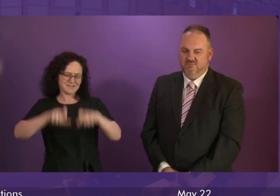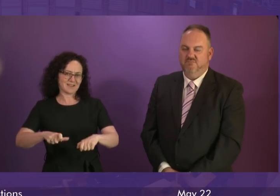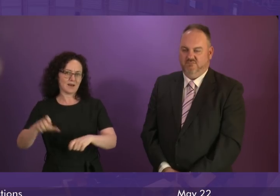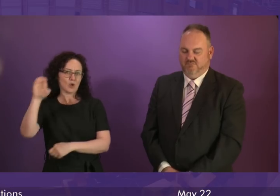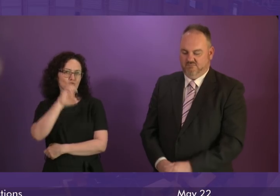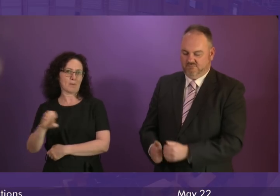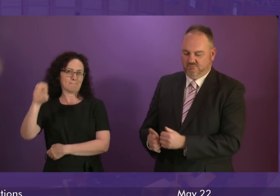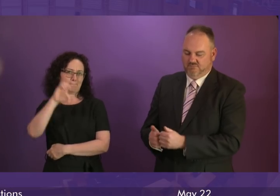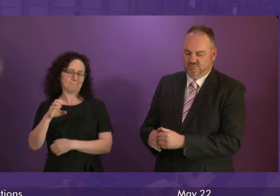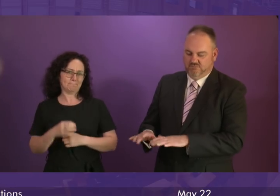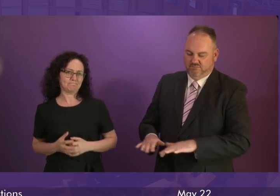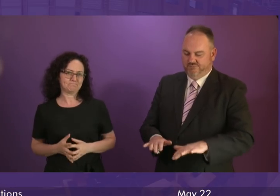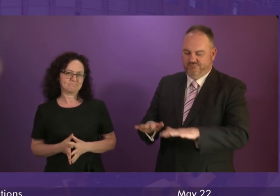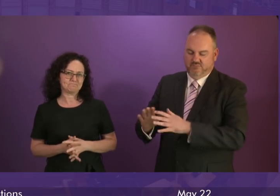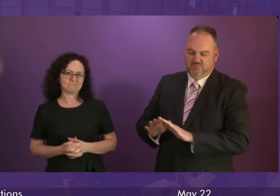Union.